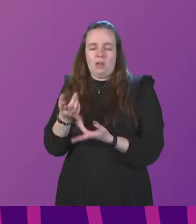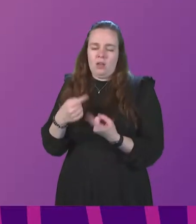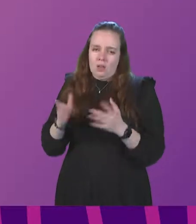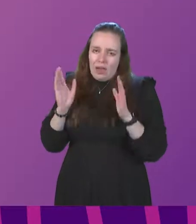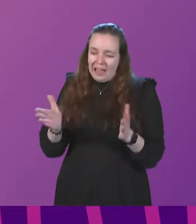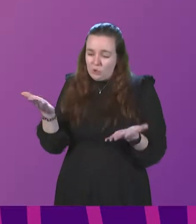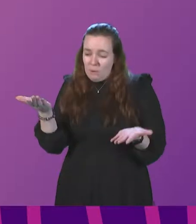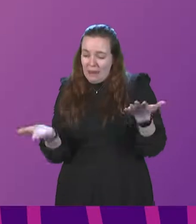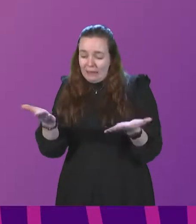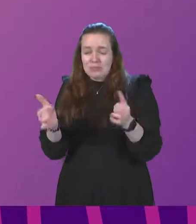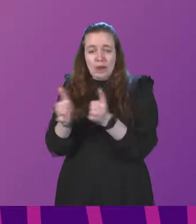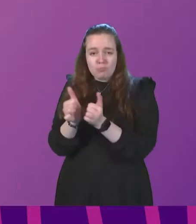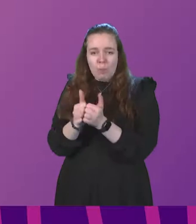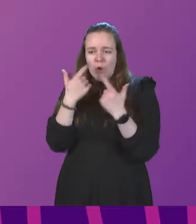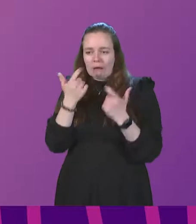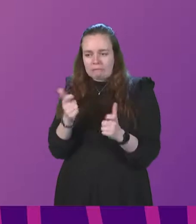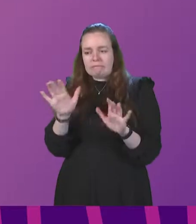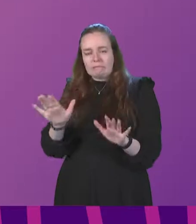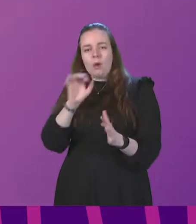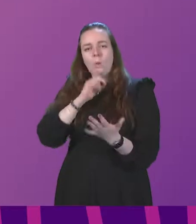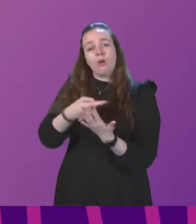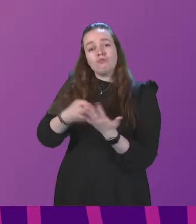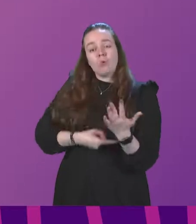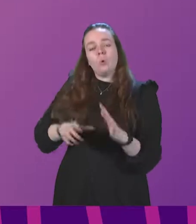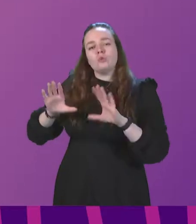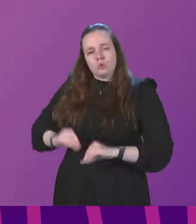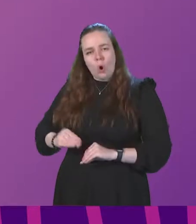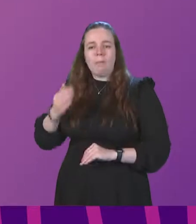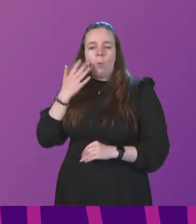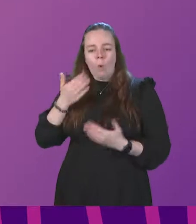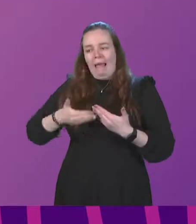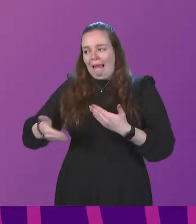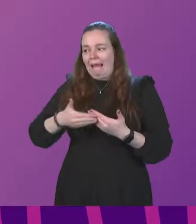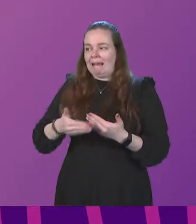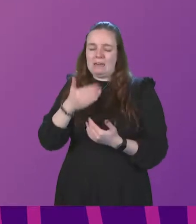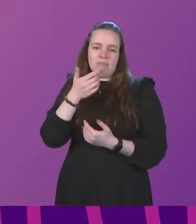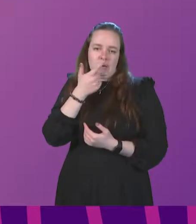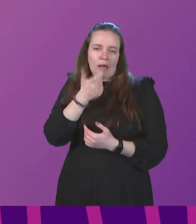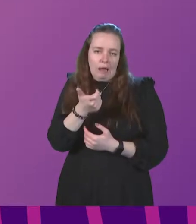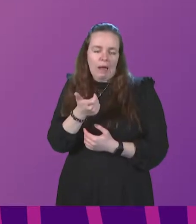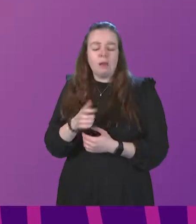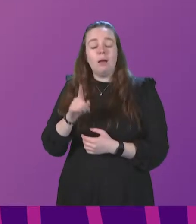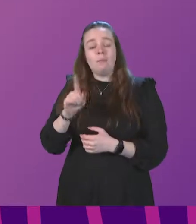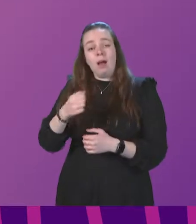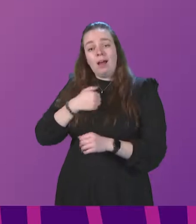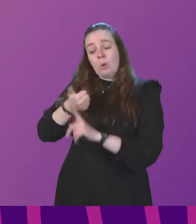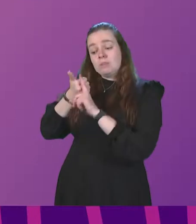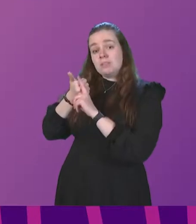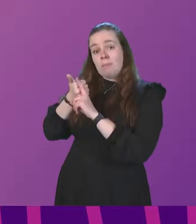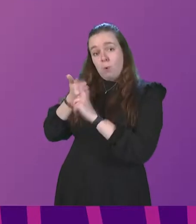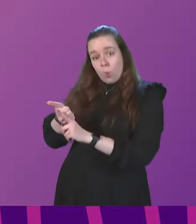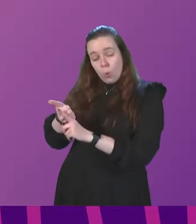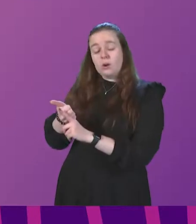to balance the appropriate caution, and we'll remove the mitigations as soon as we possibly can. But our support specifically